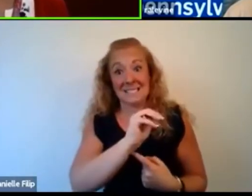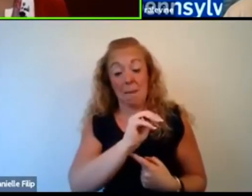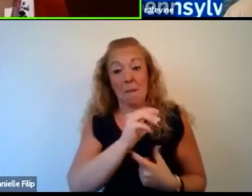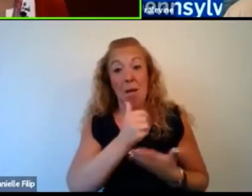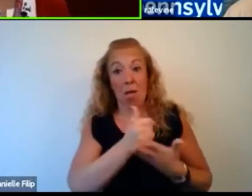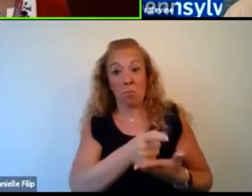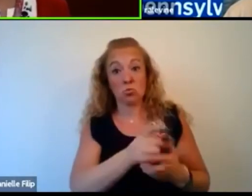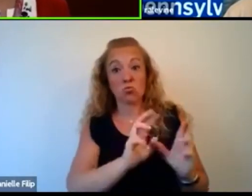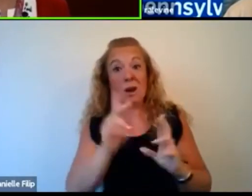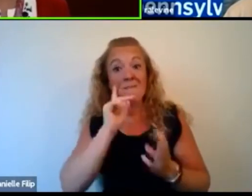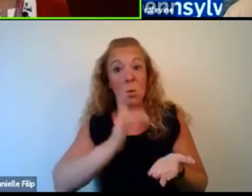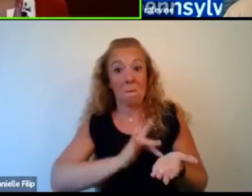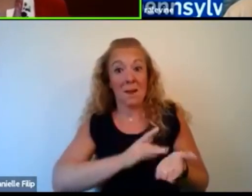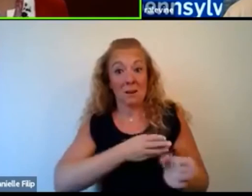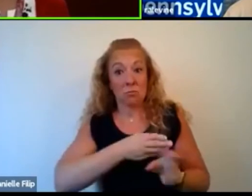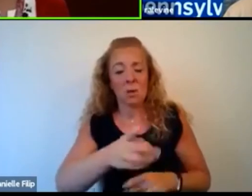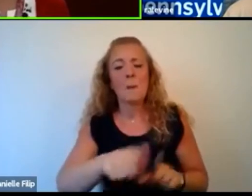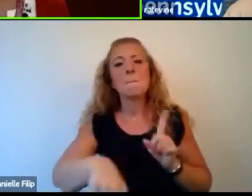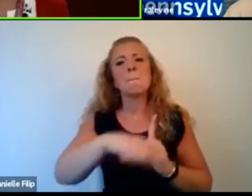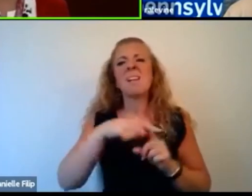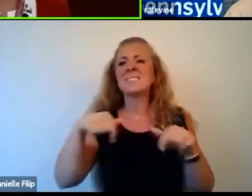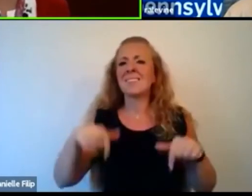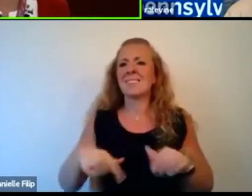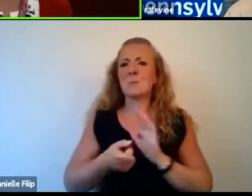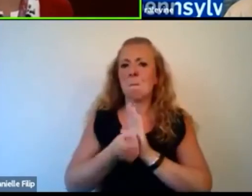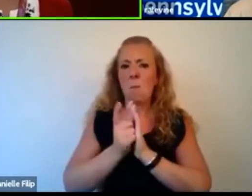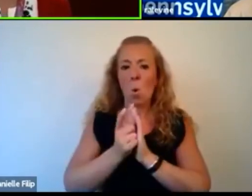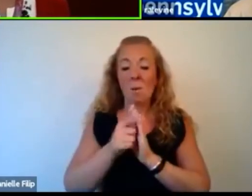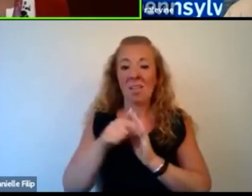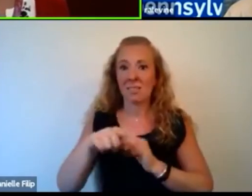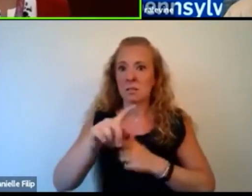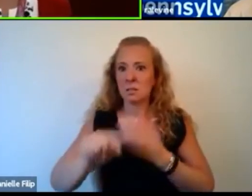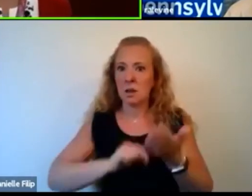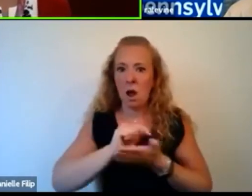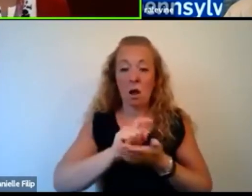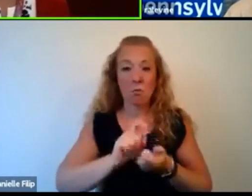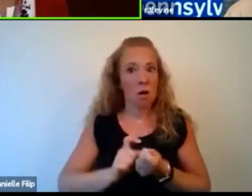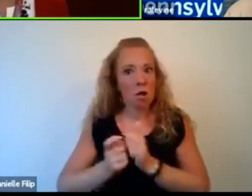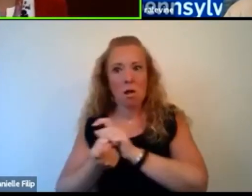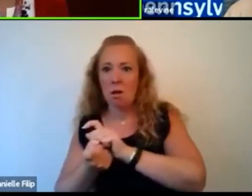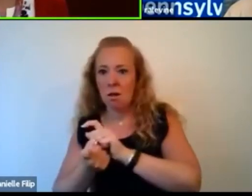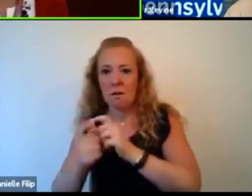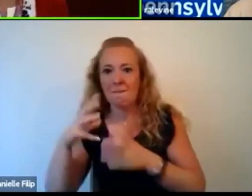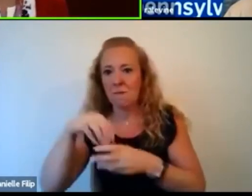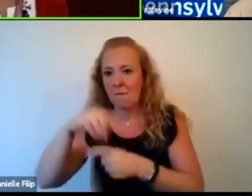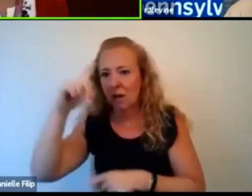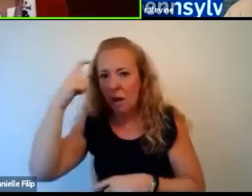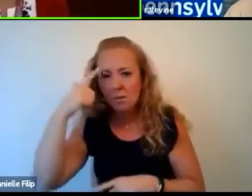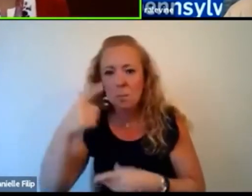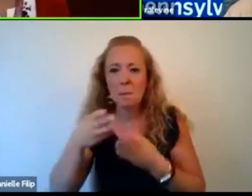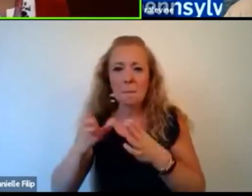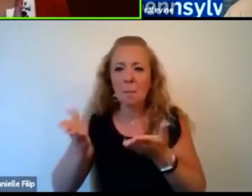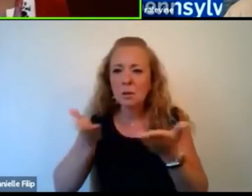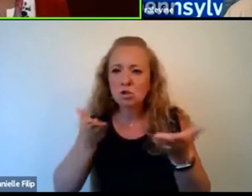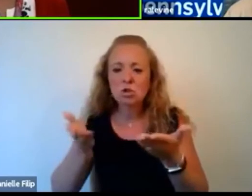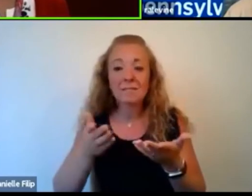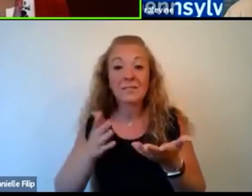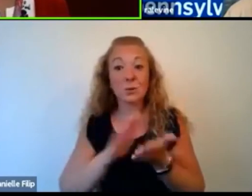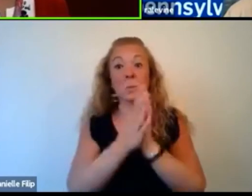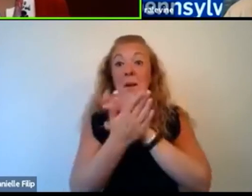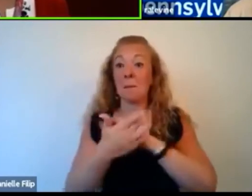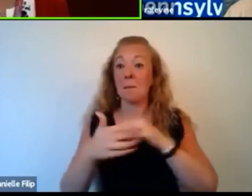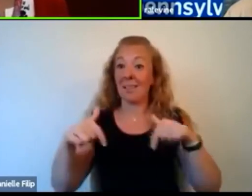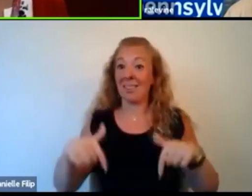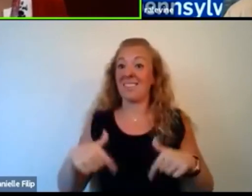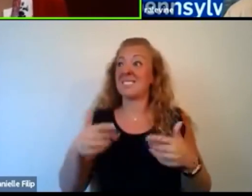but for this moment that you're in right now, this transition to government work to public service and to being this, you know, a